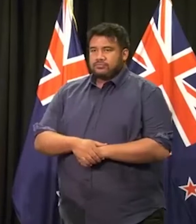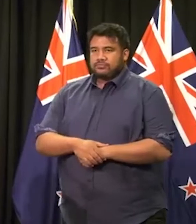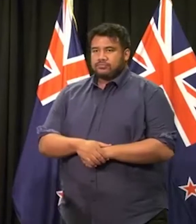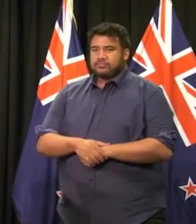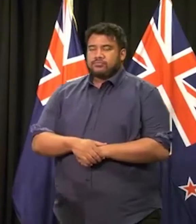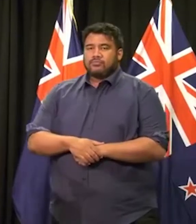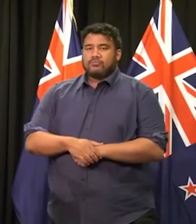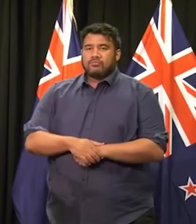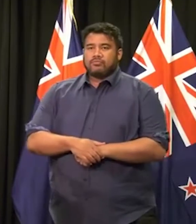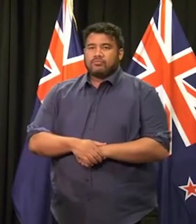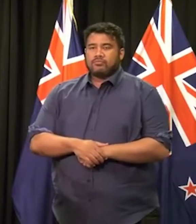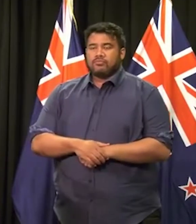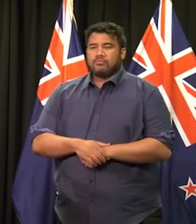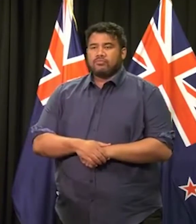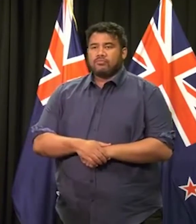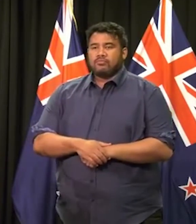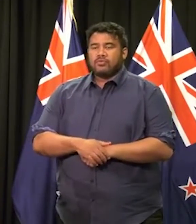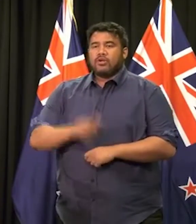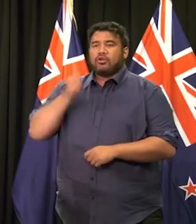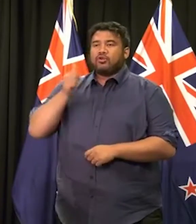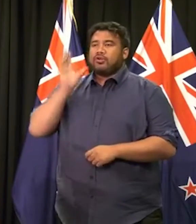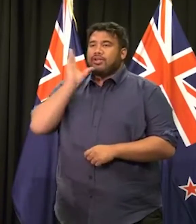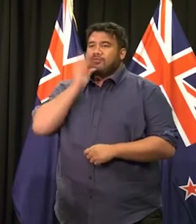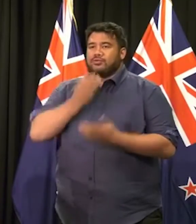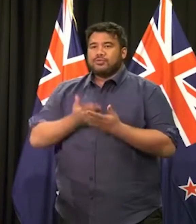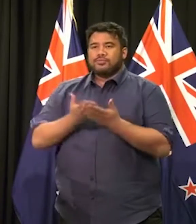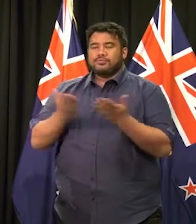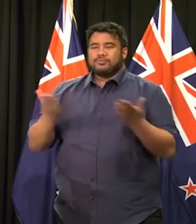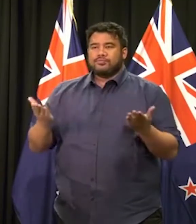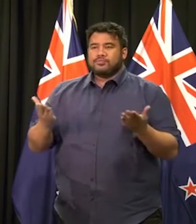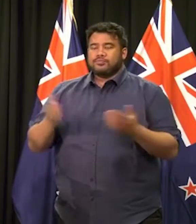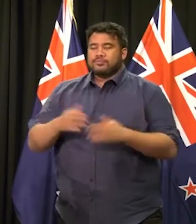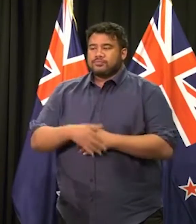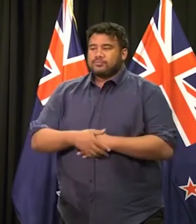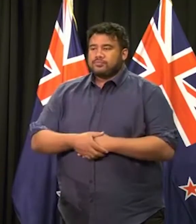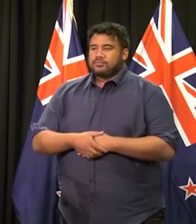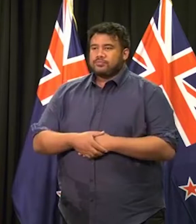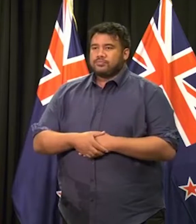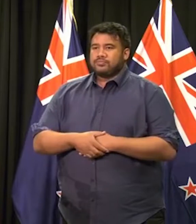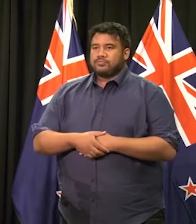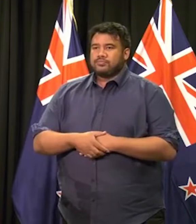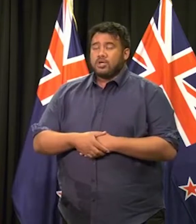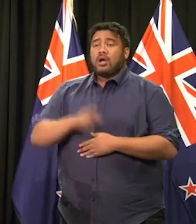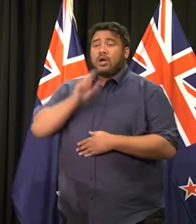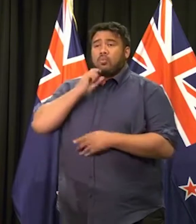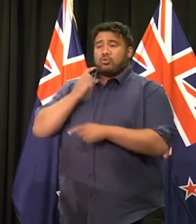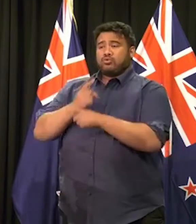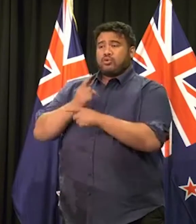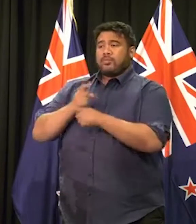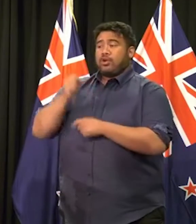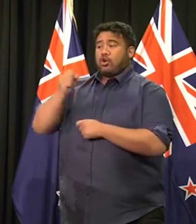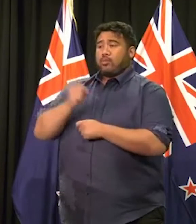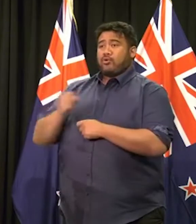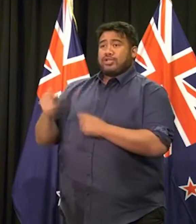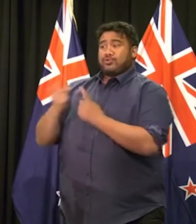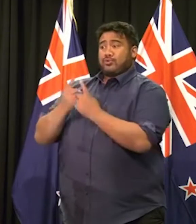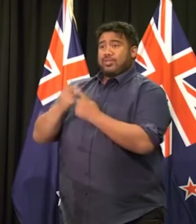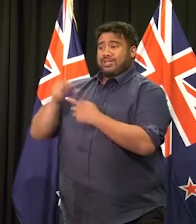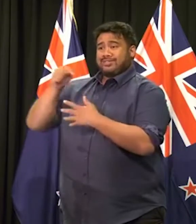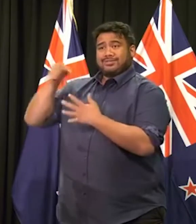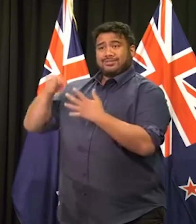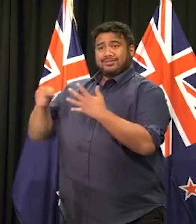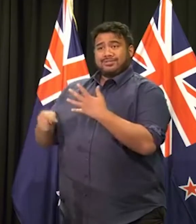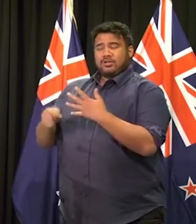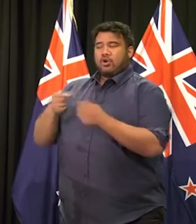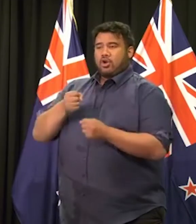Good afternoon everyone. Before I move to an operational update, I do want to acknowledge